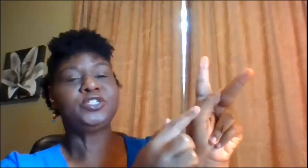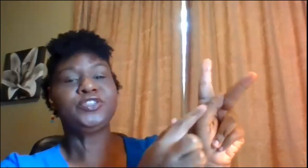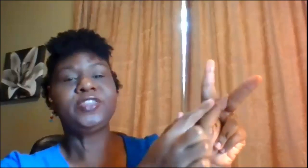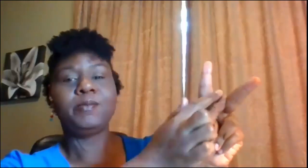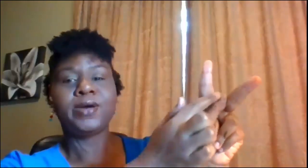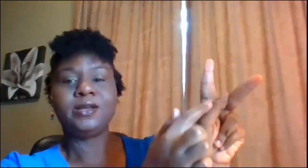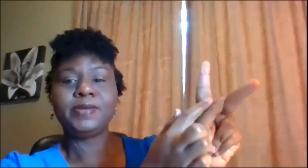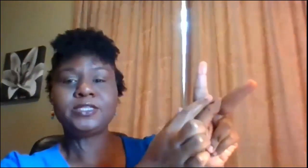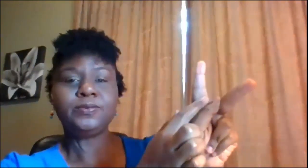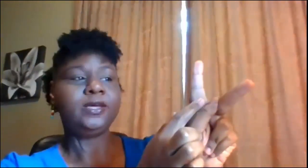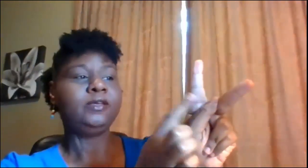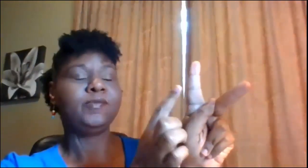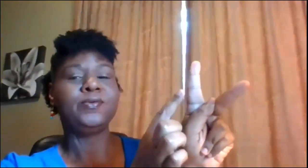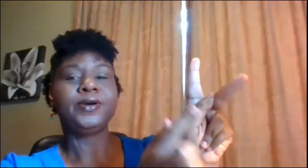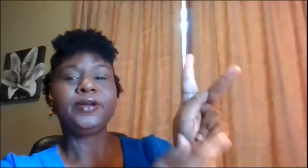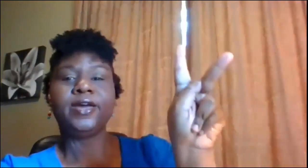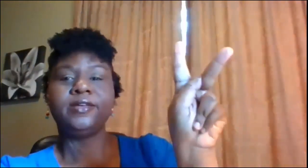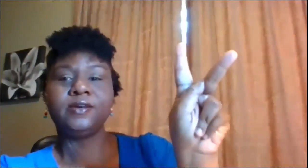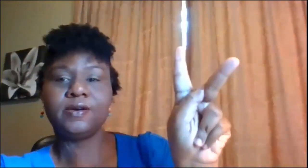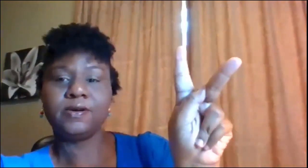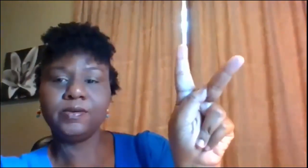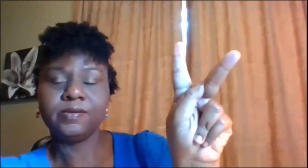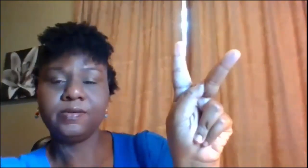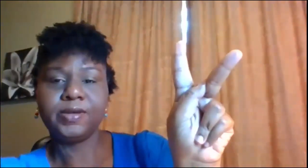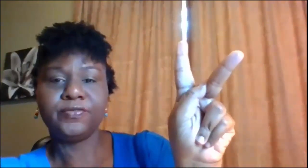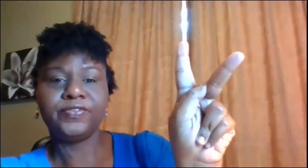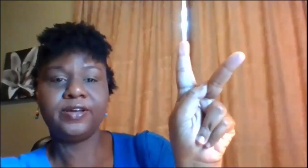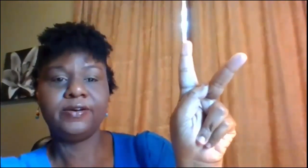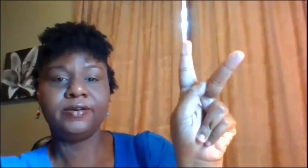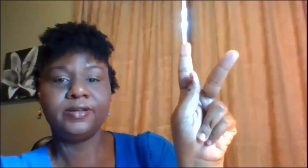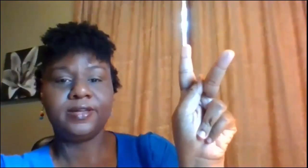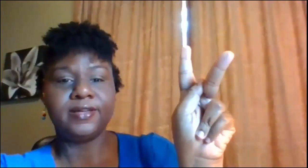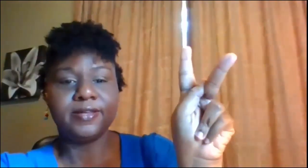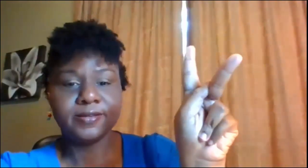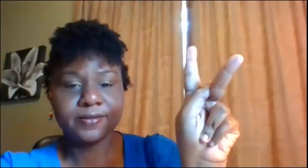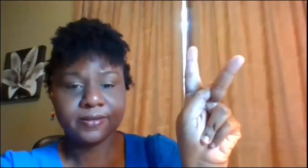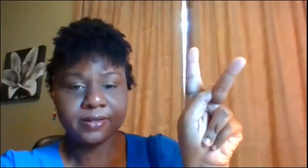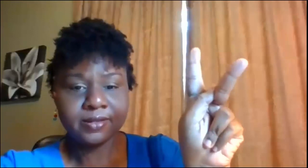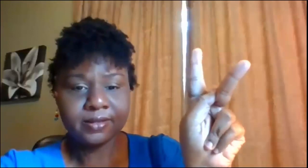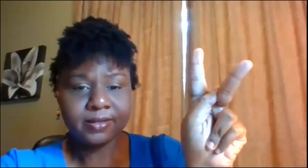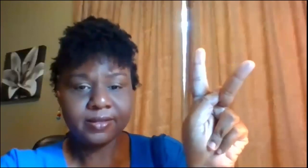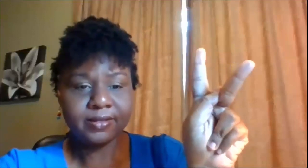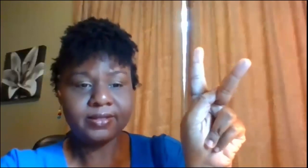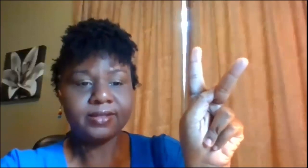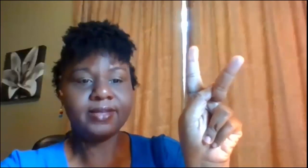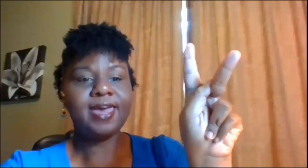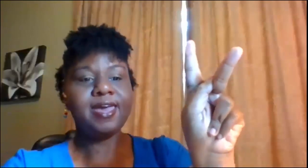put your thumb right in between your pointer and your middle finger good K